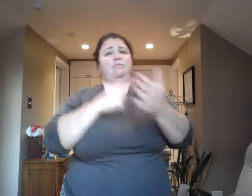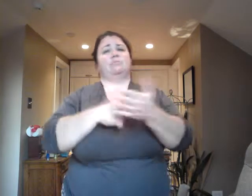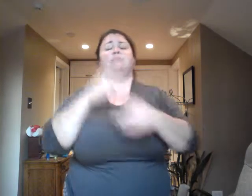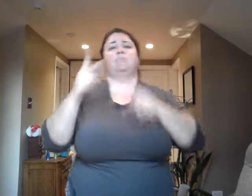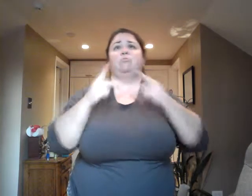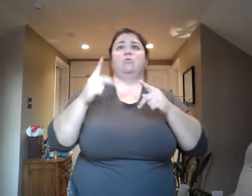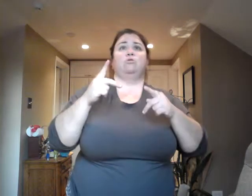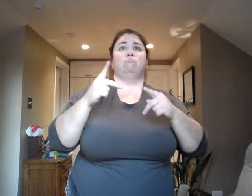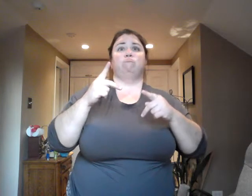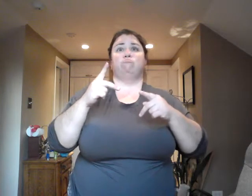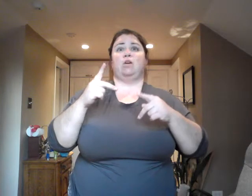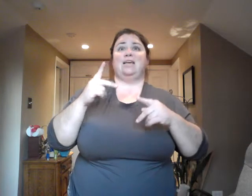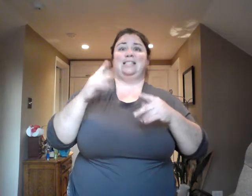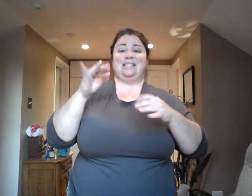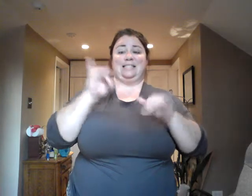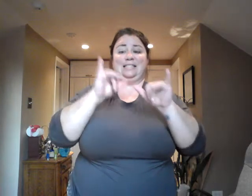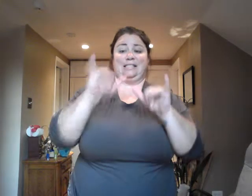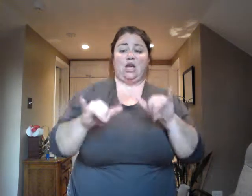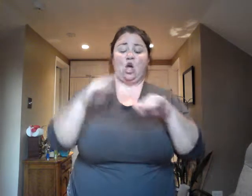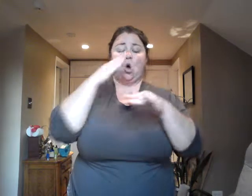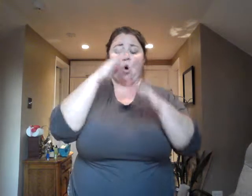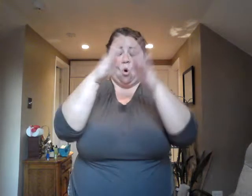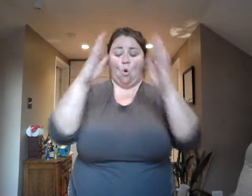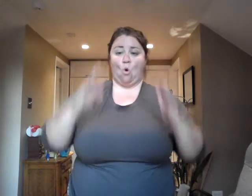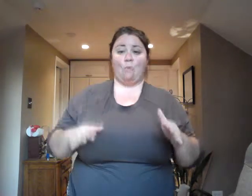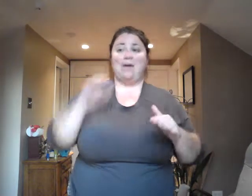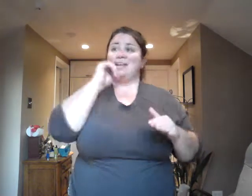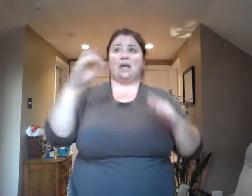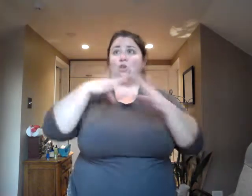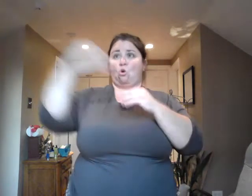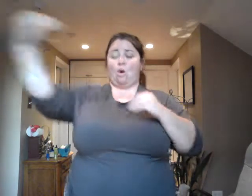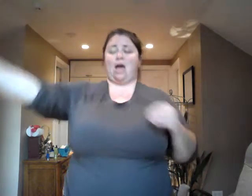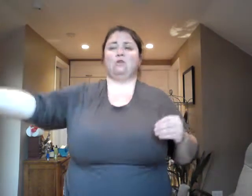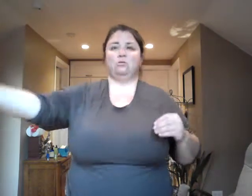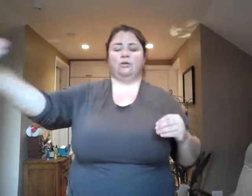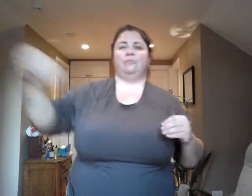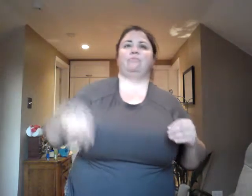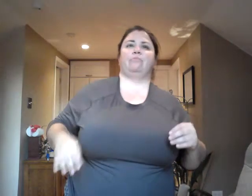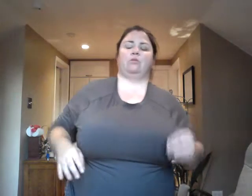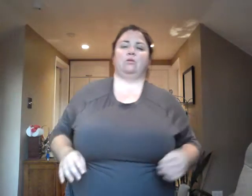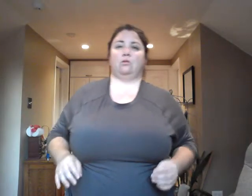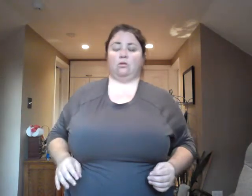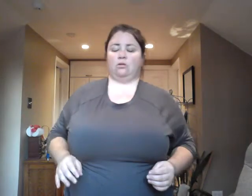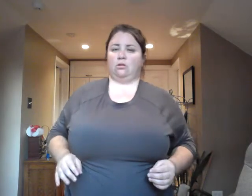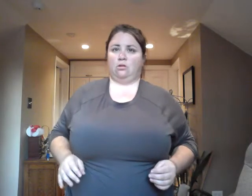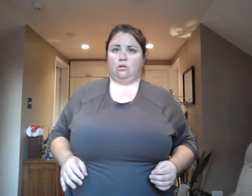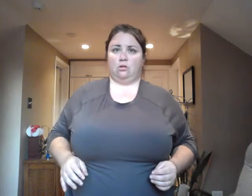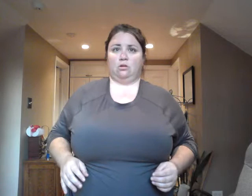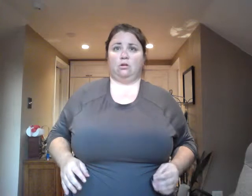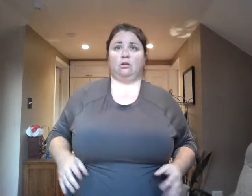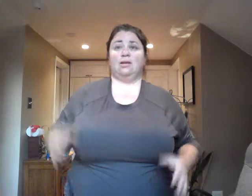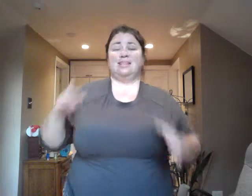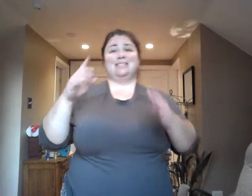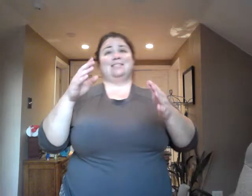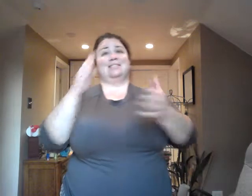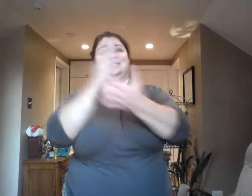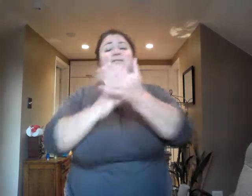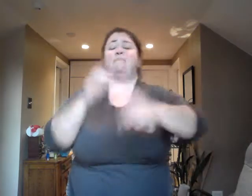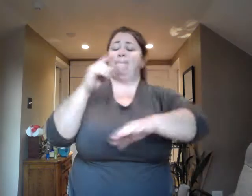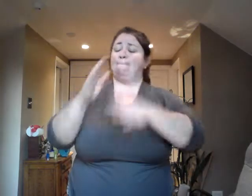out into the world, into the workplace. And others still seem to make the whole world their home. Or when a